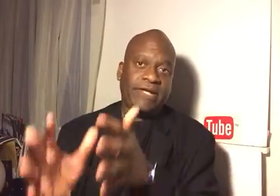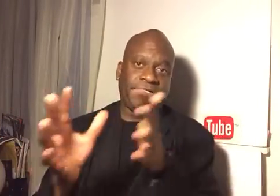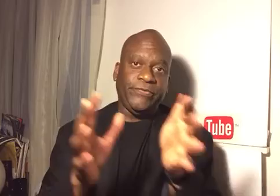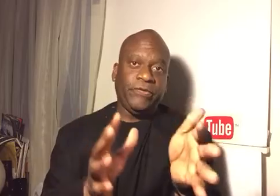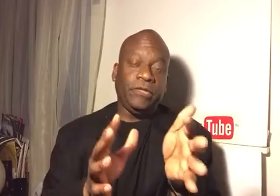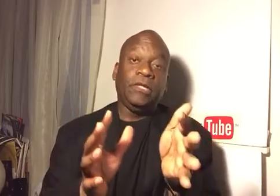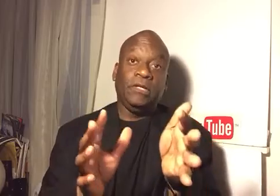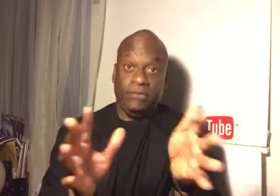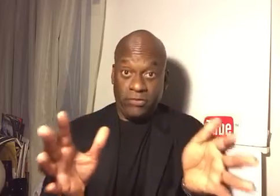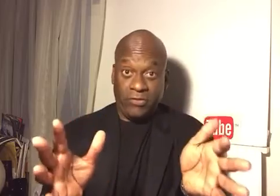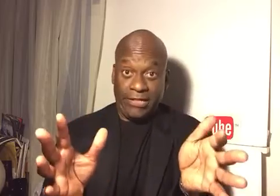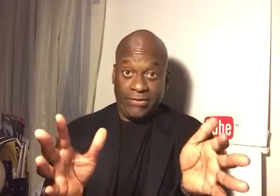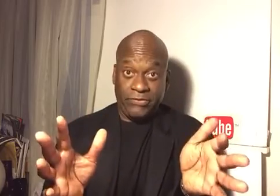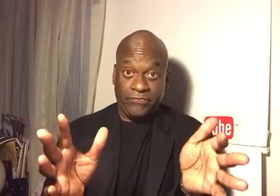basketball? Here's my answer.